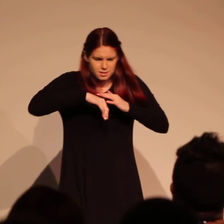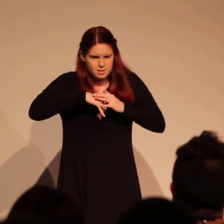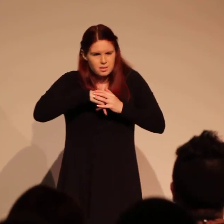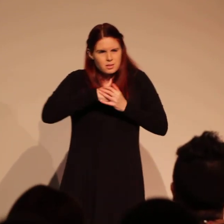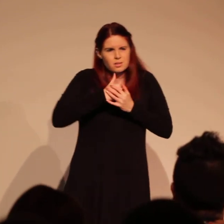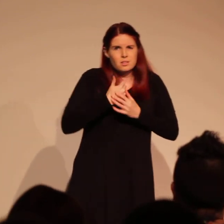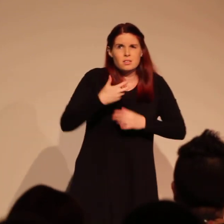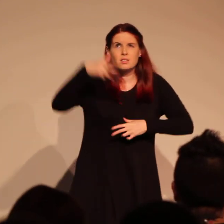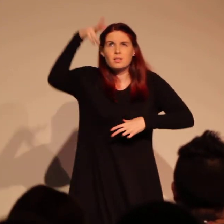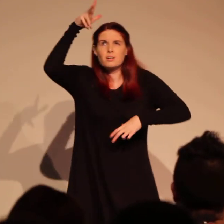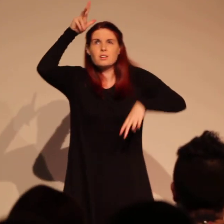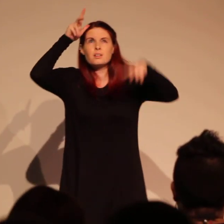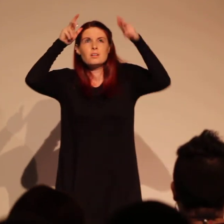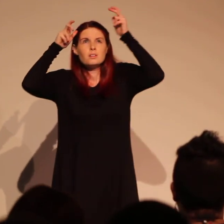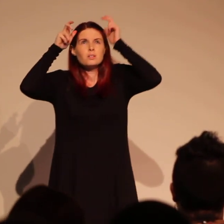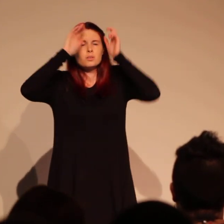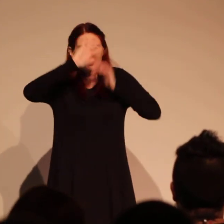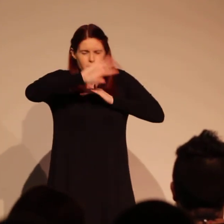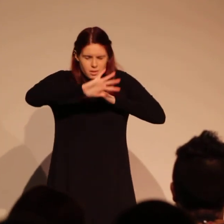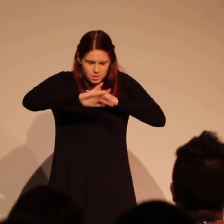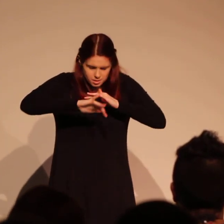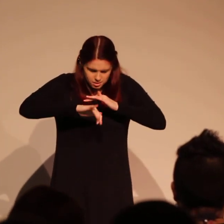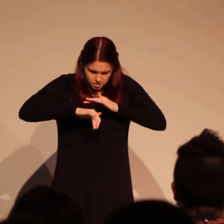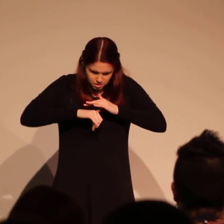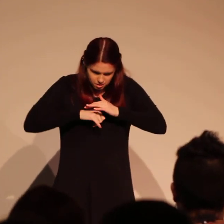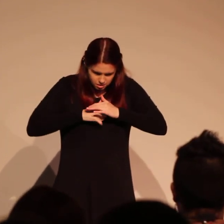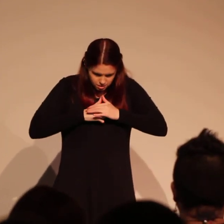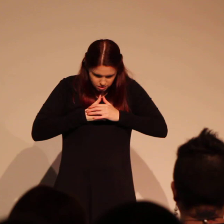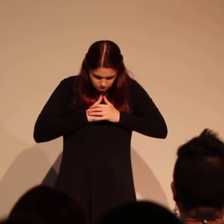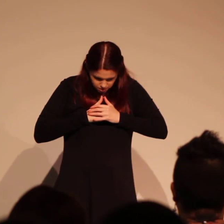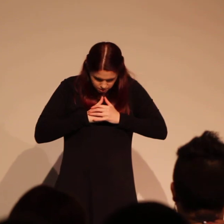demons are.It's where my demons are.